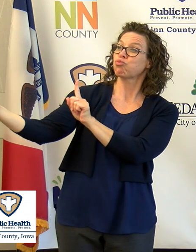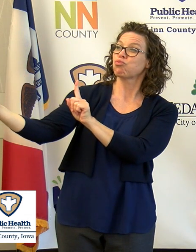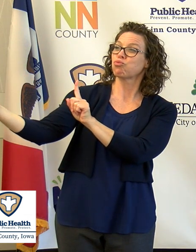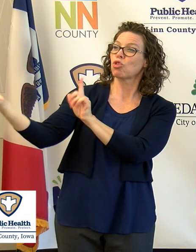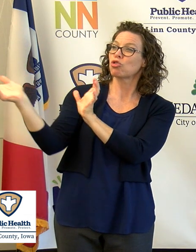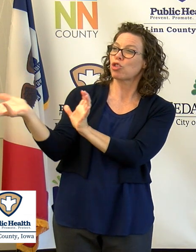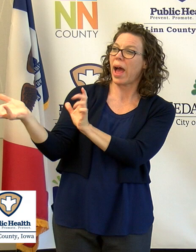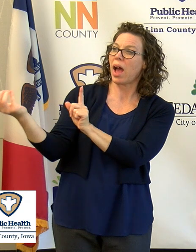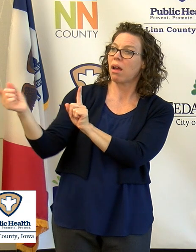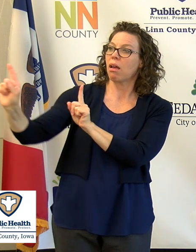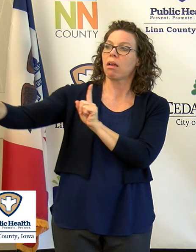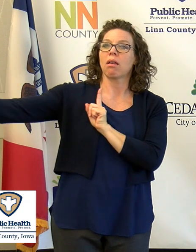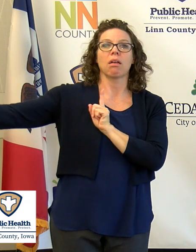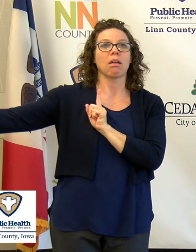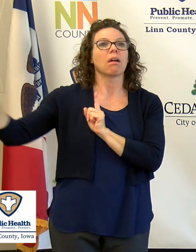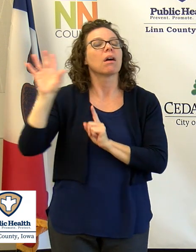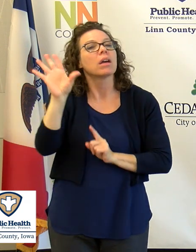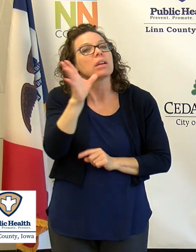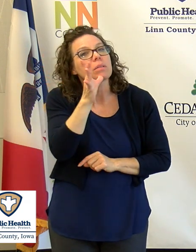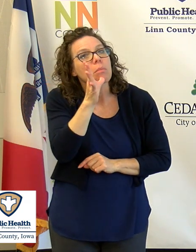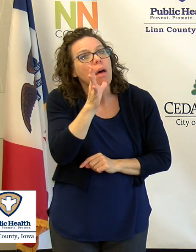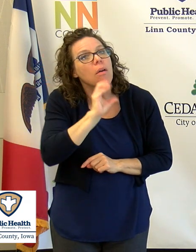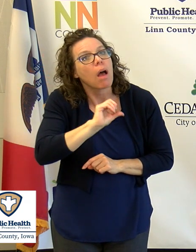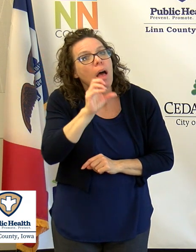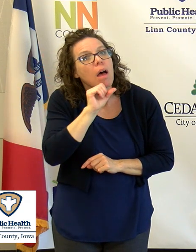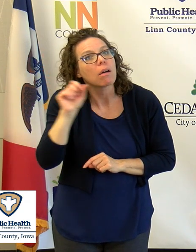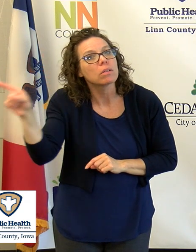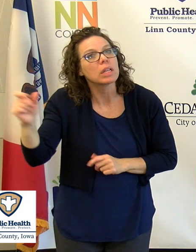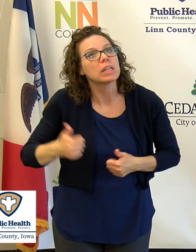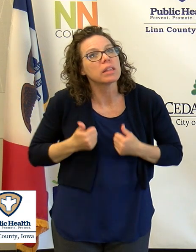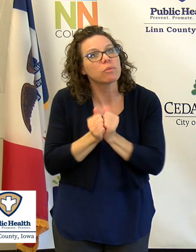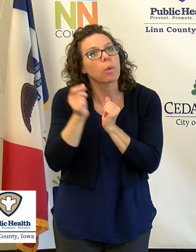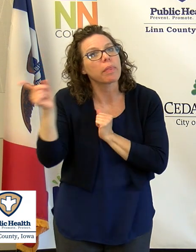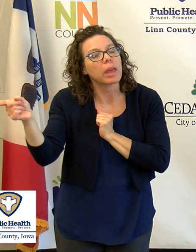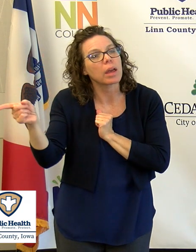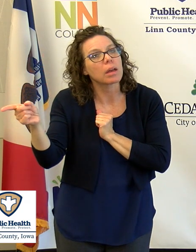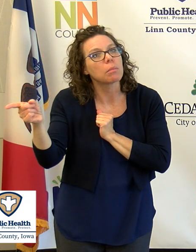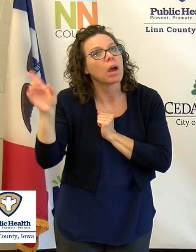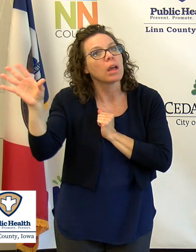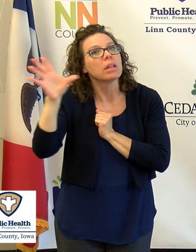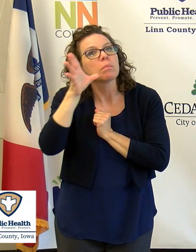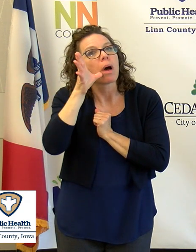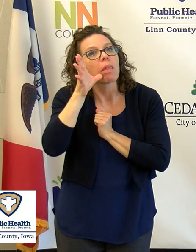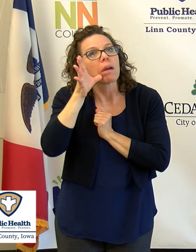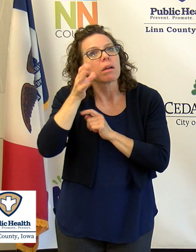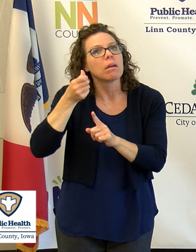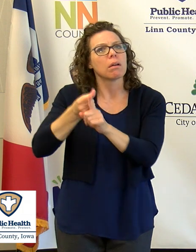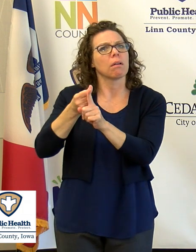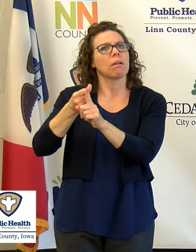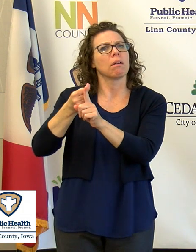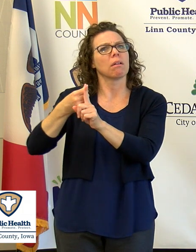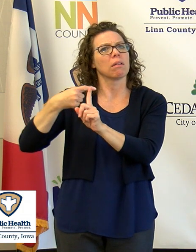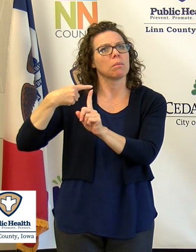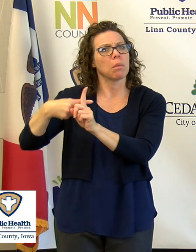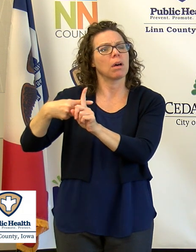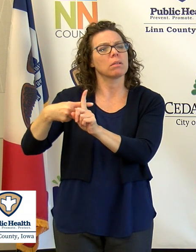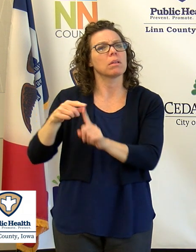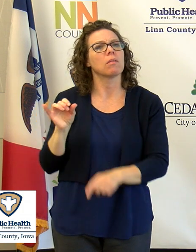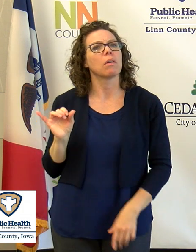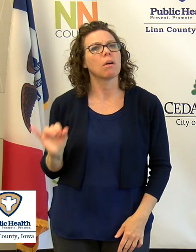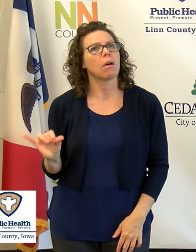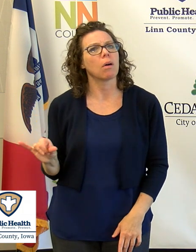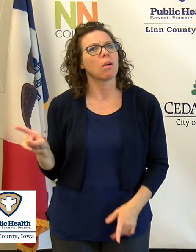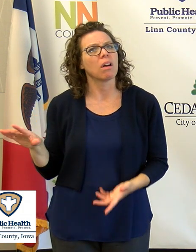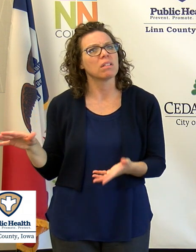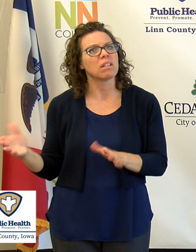home to be with his elderly mother that lives with him. His elderly mother now contracts COVID-19 and